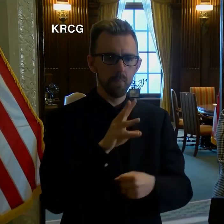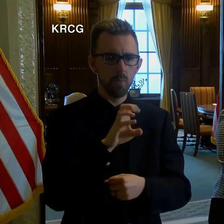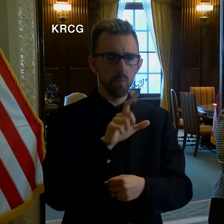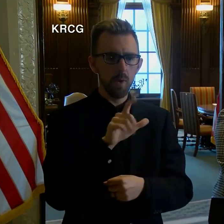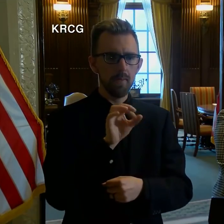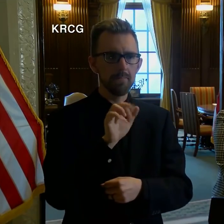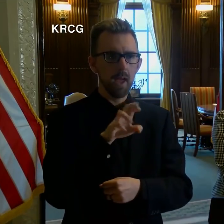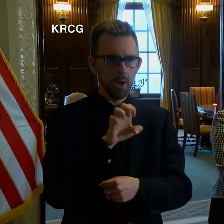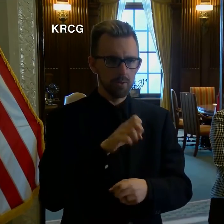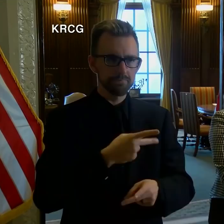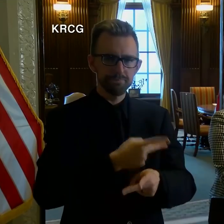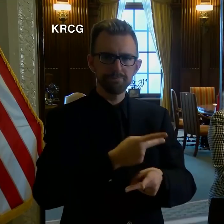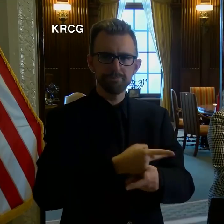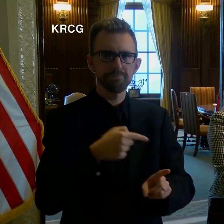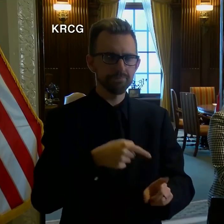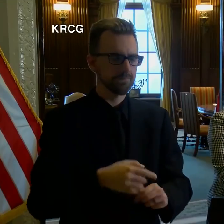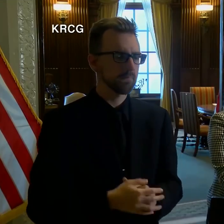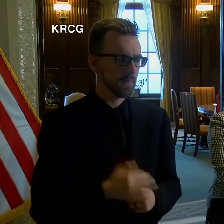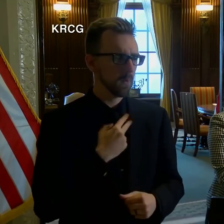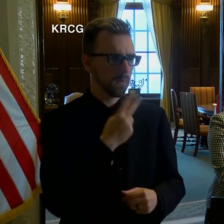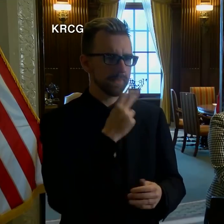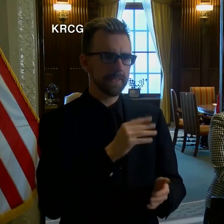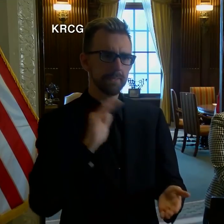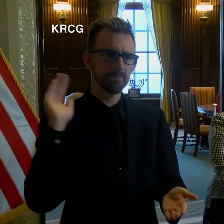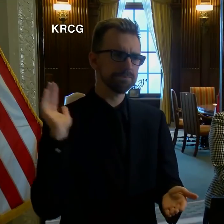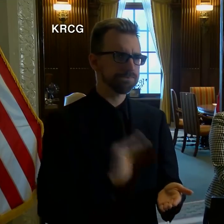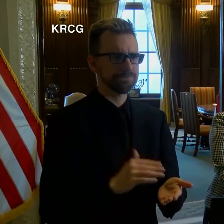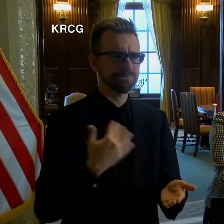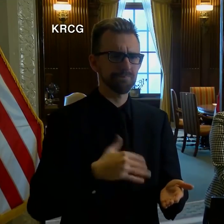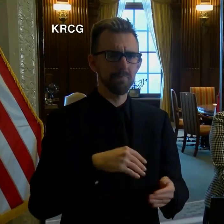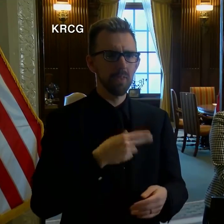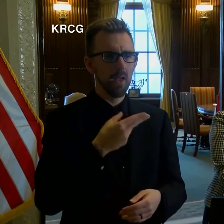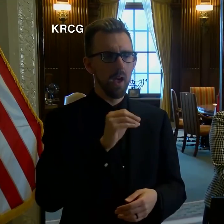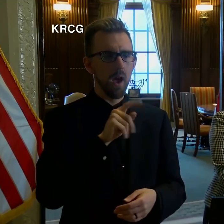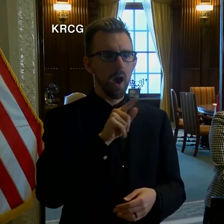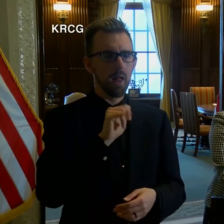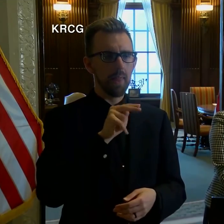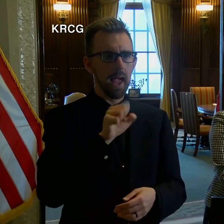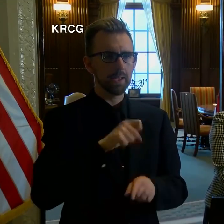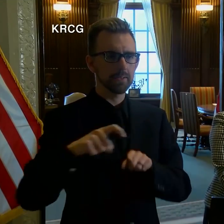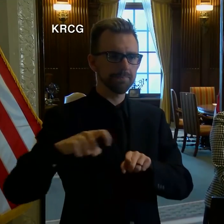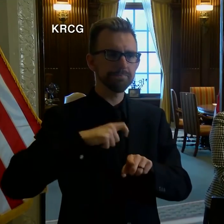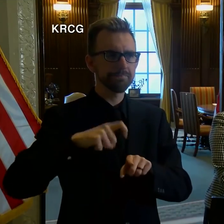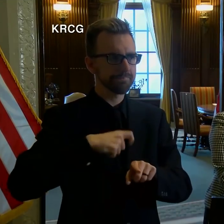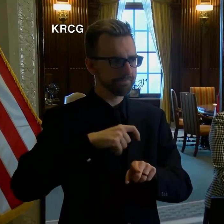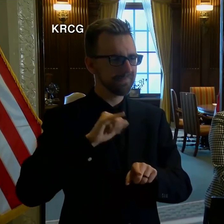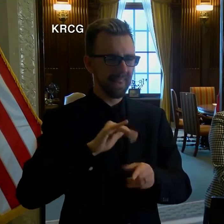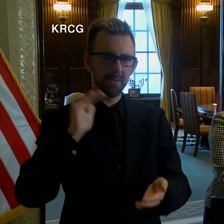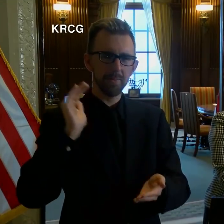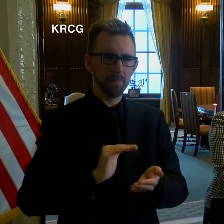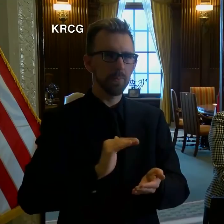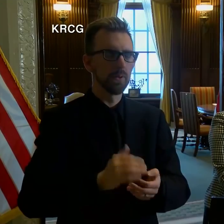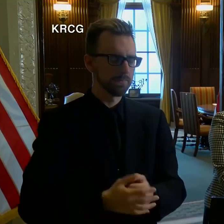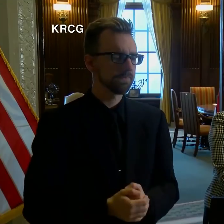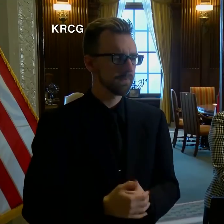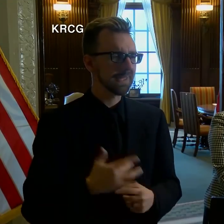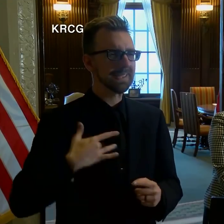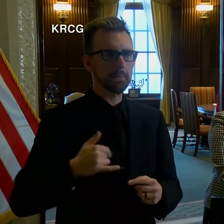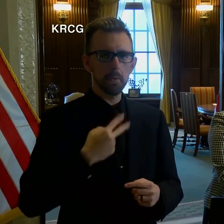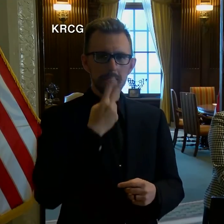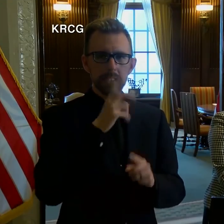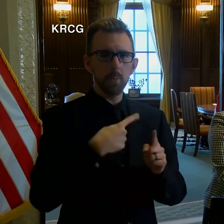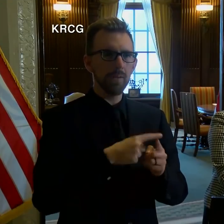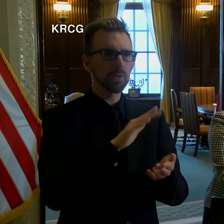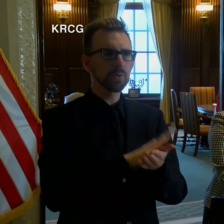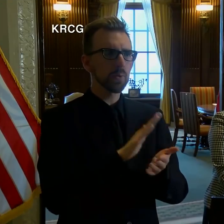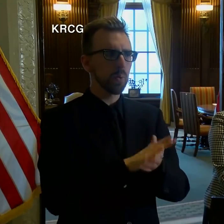During this time, we've seen a substantial decrease in our hotlines. We typically do see this when we have